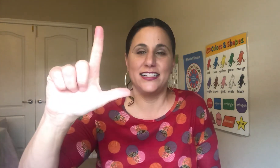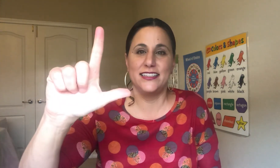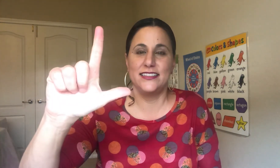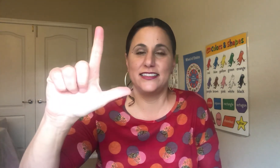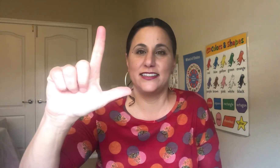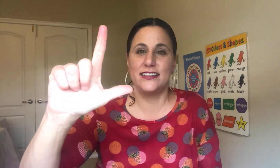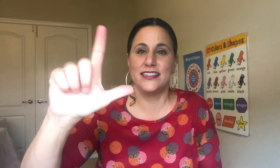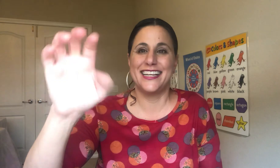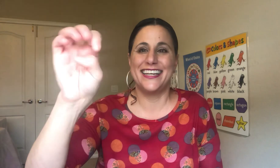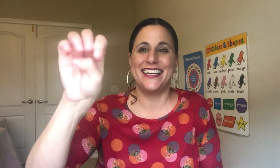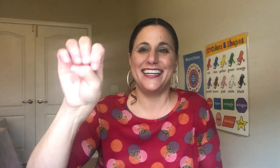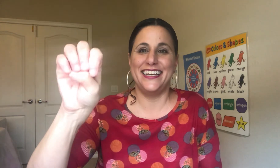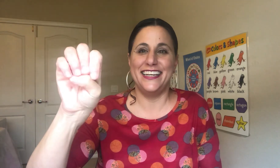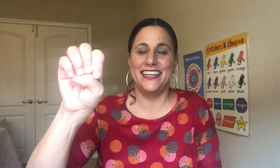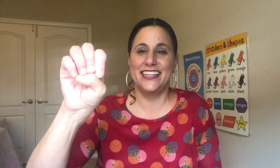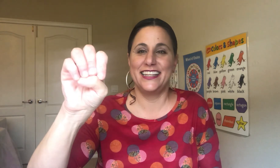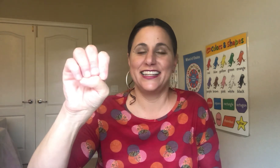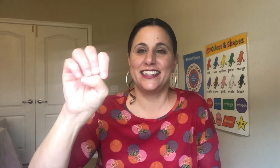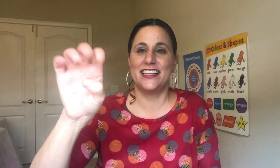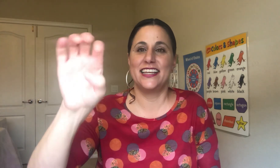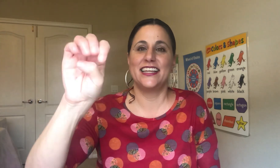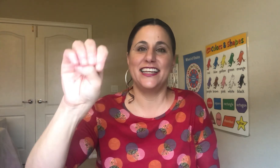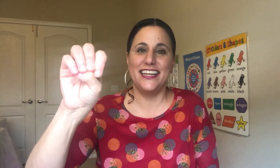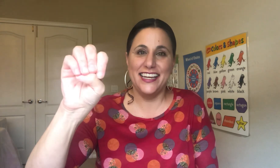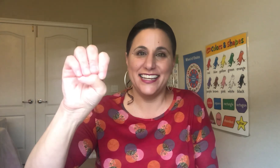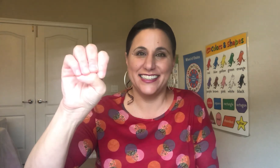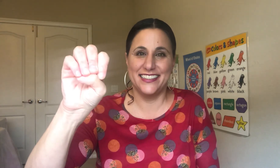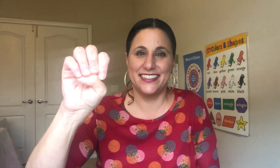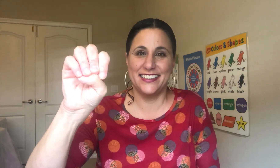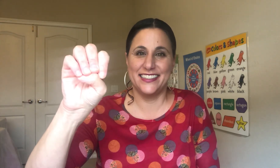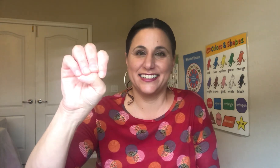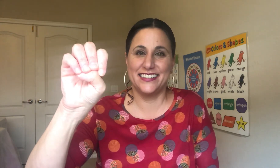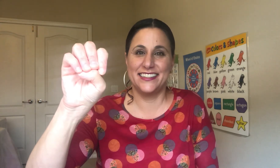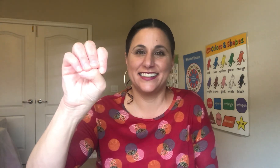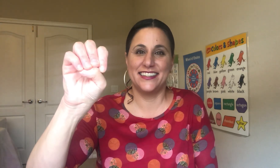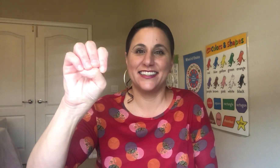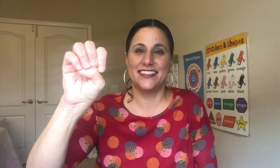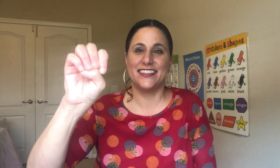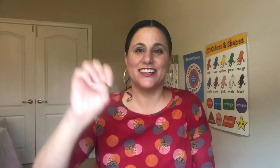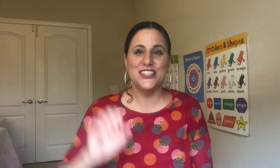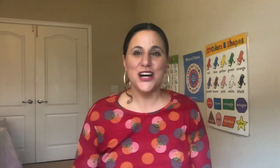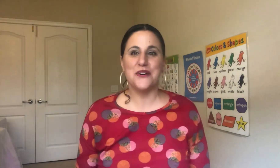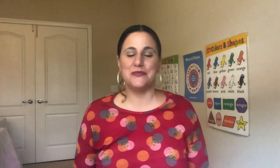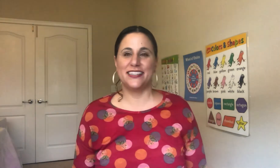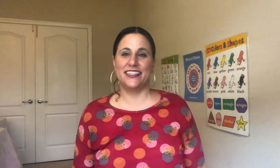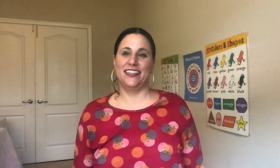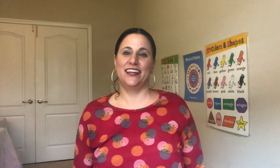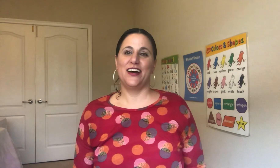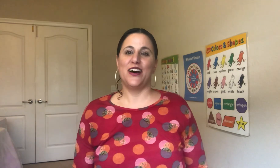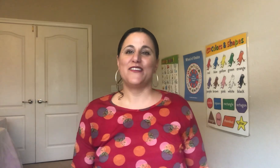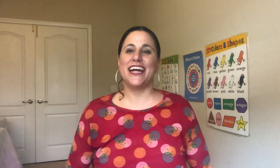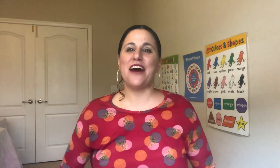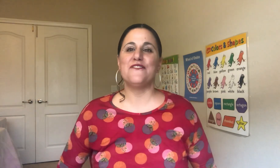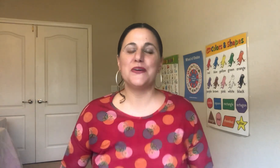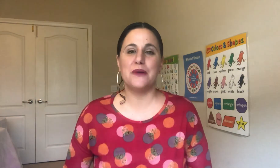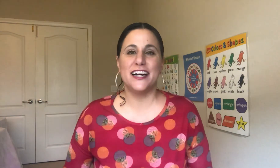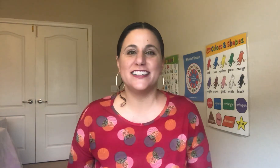e e good job all right have fun practicing